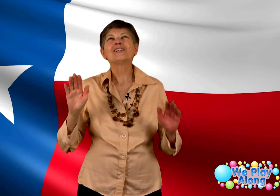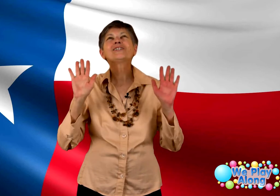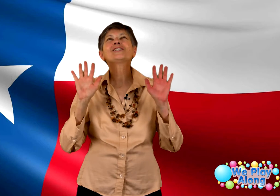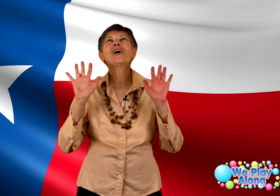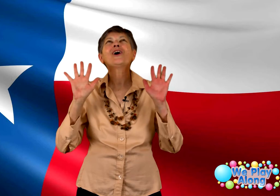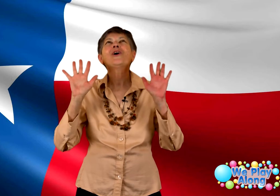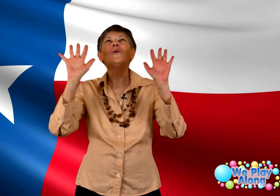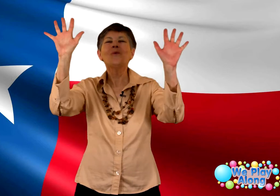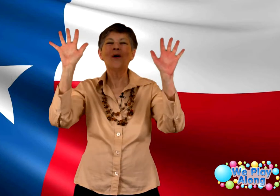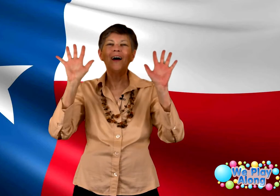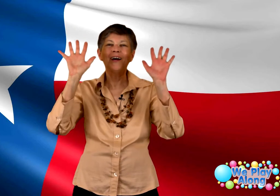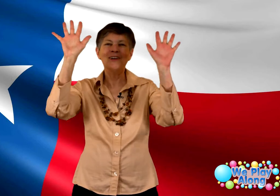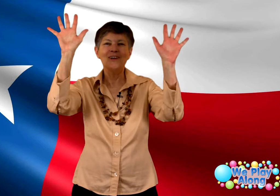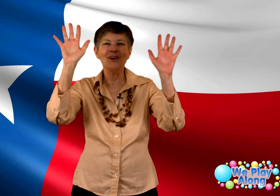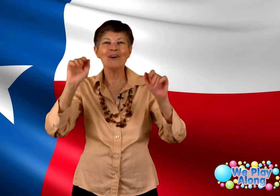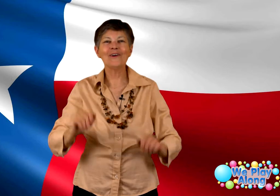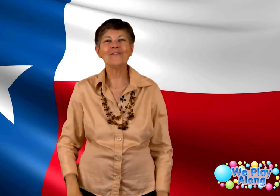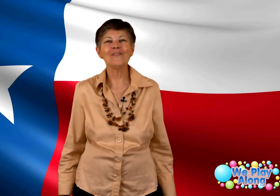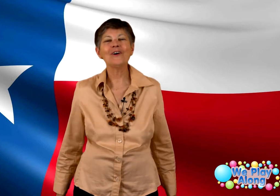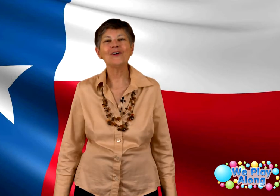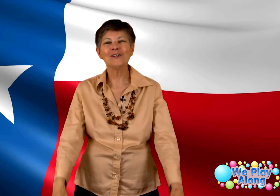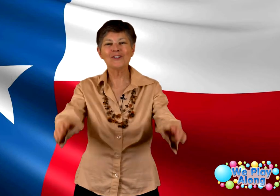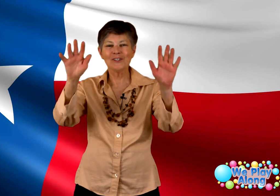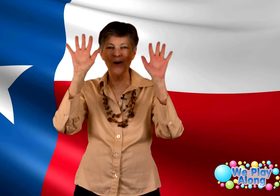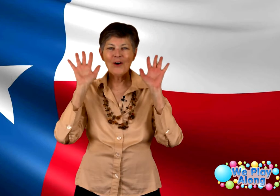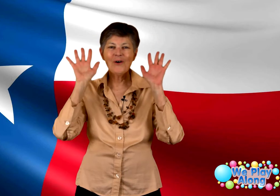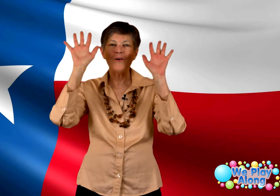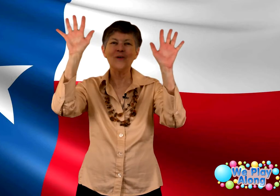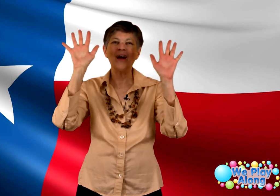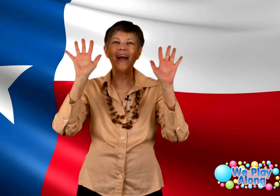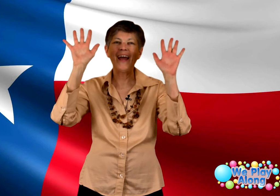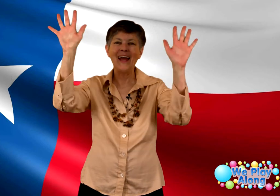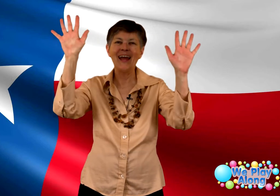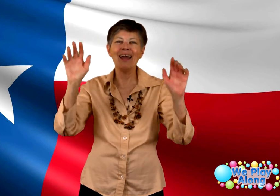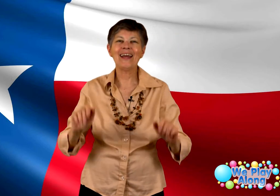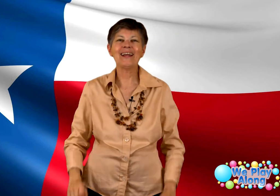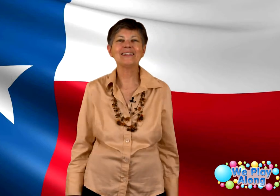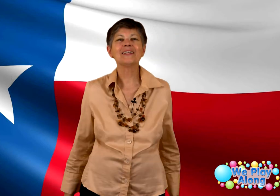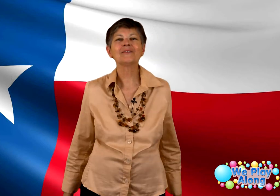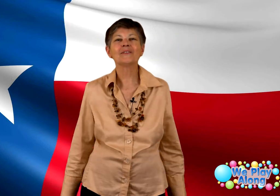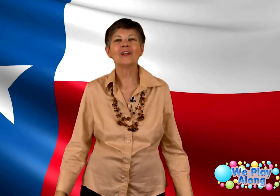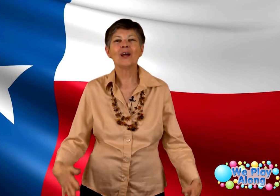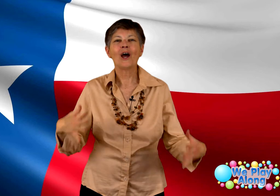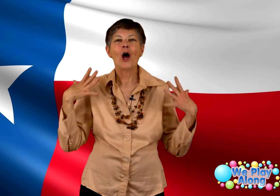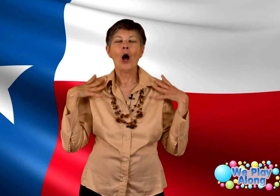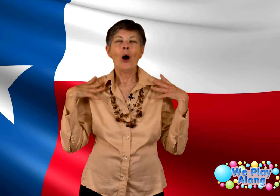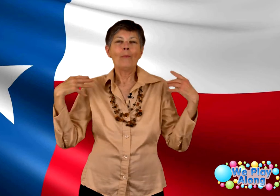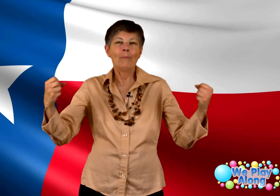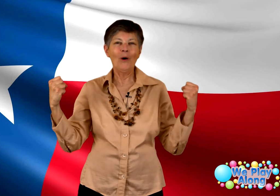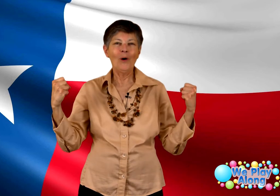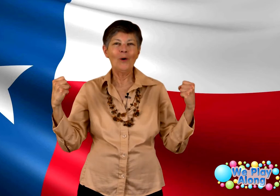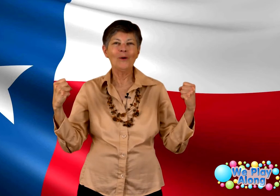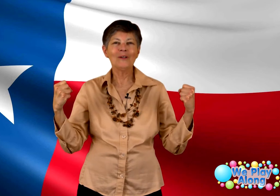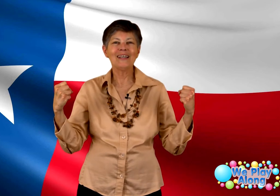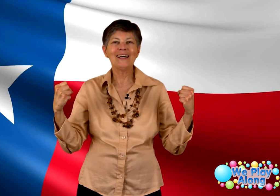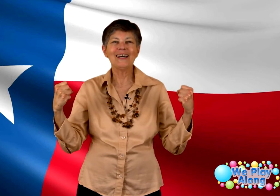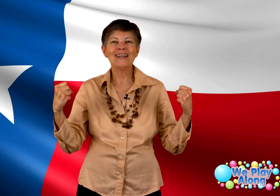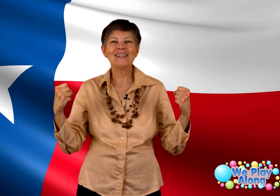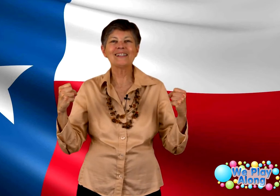So wonderful, so great. We'll Poledest